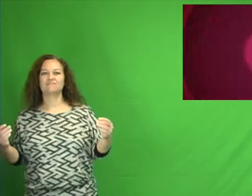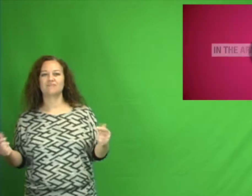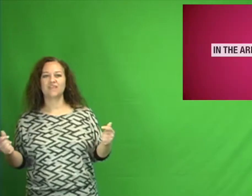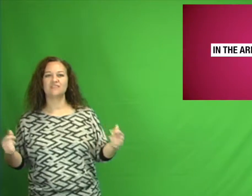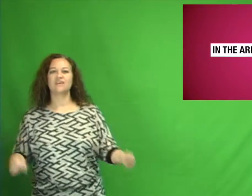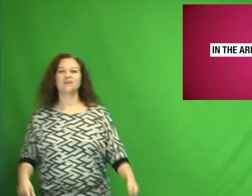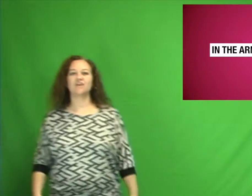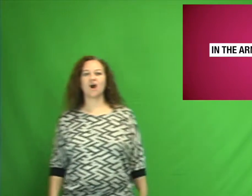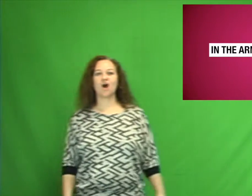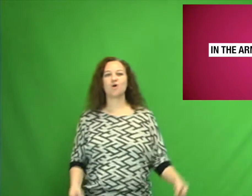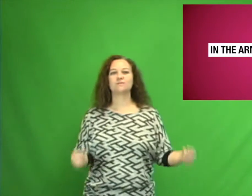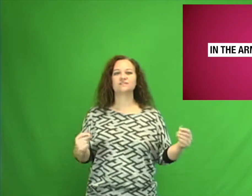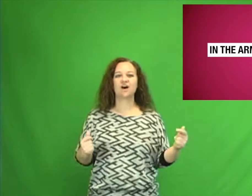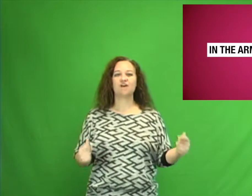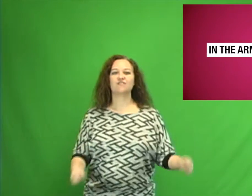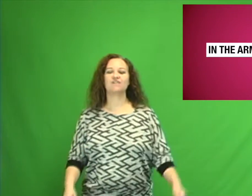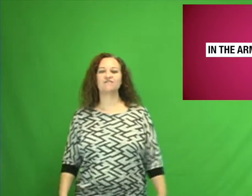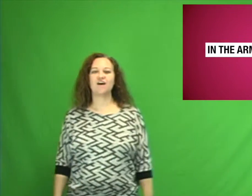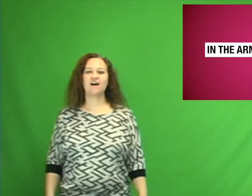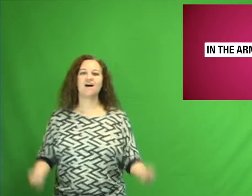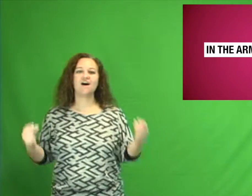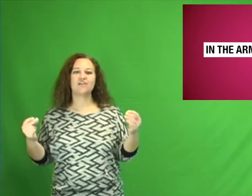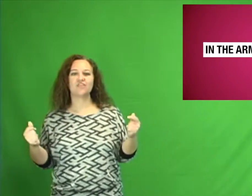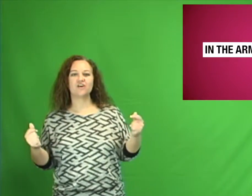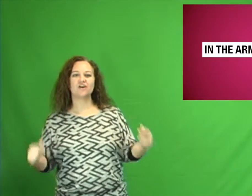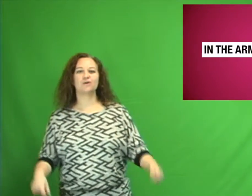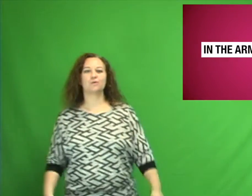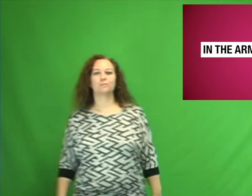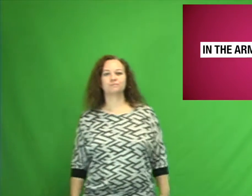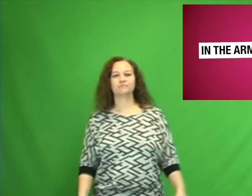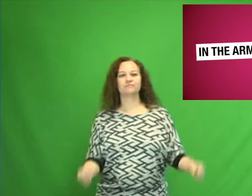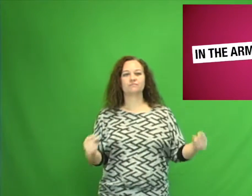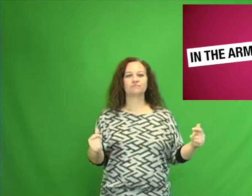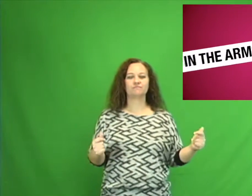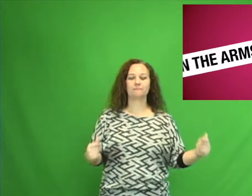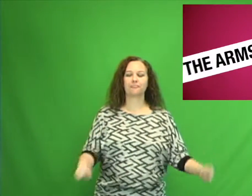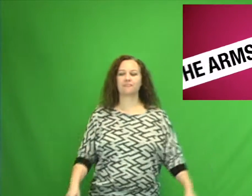In the arms of the Father